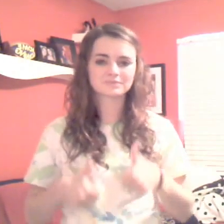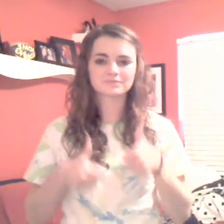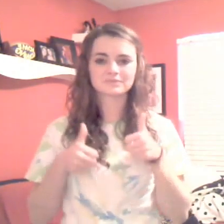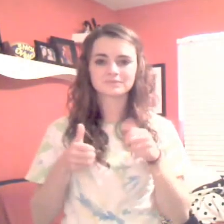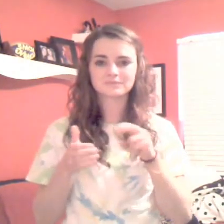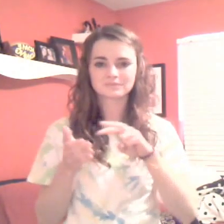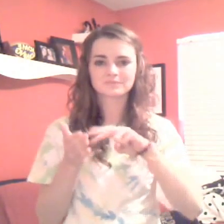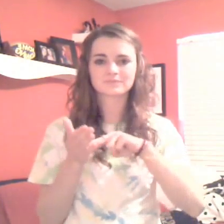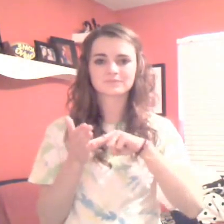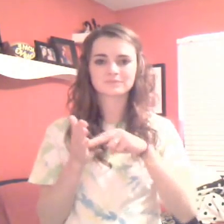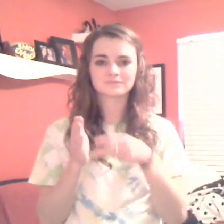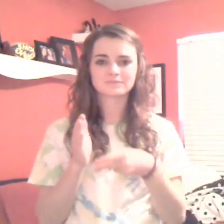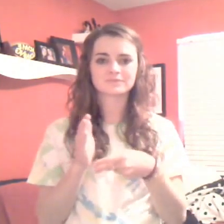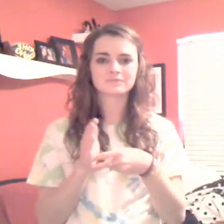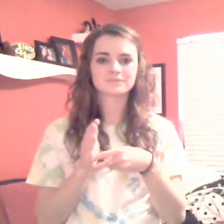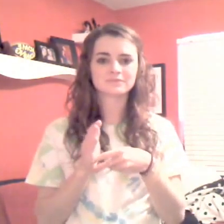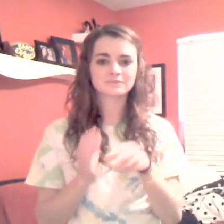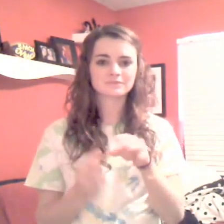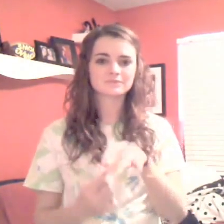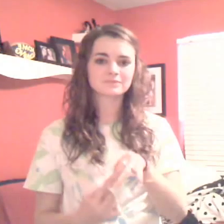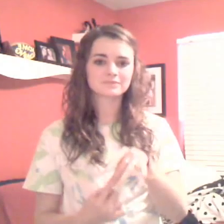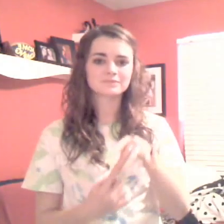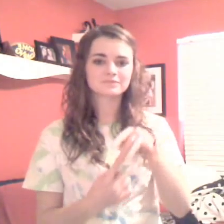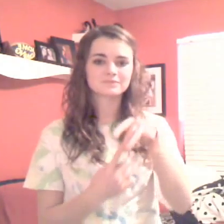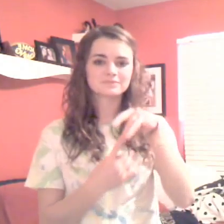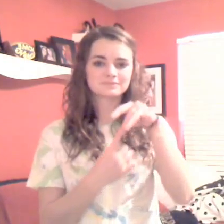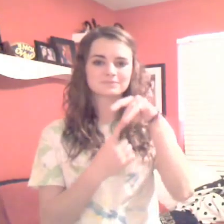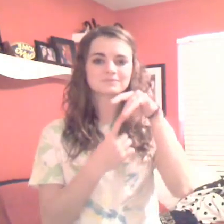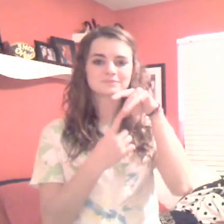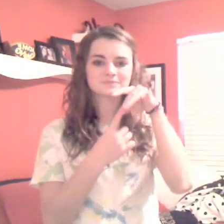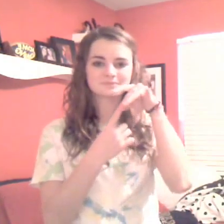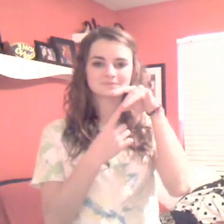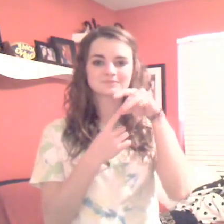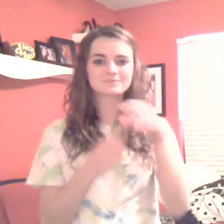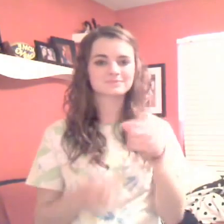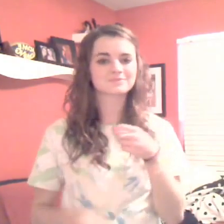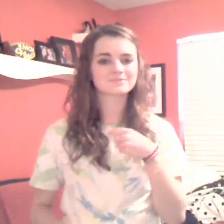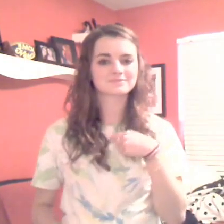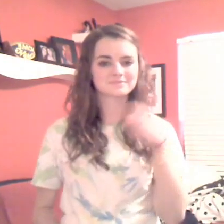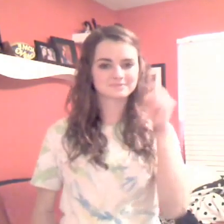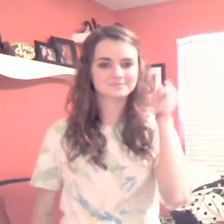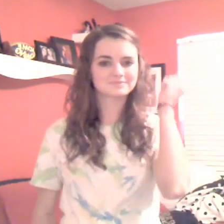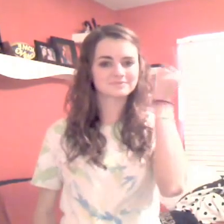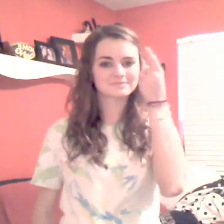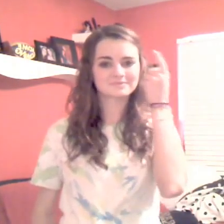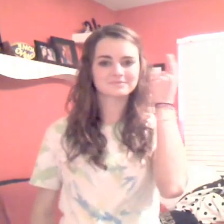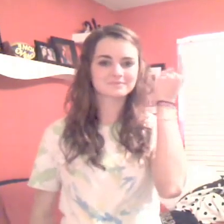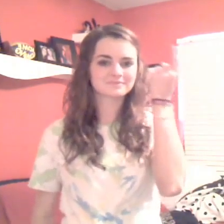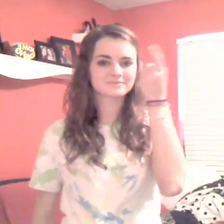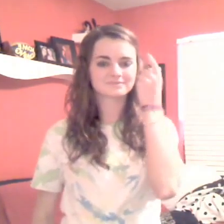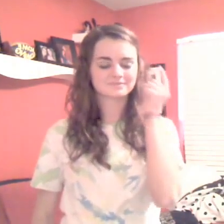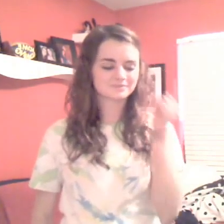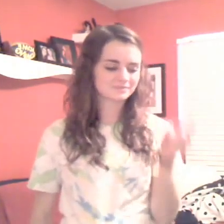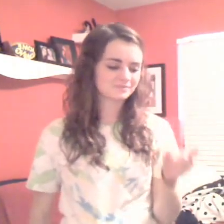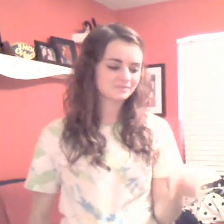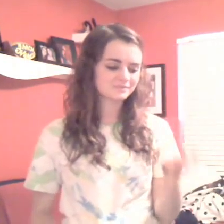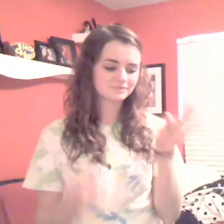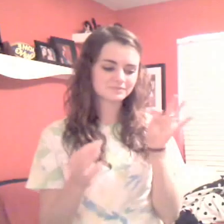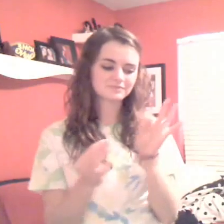You're failing the purpose That only you could do So there could never be A more beautiful